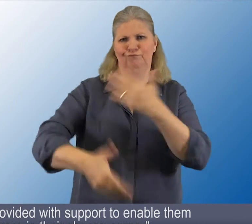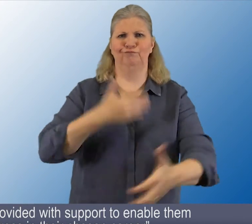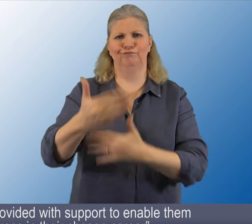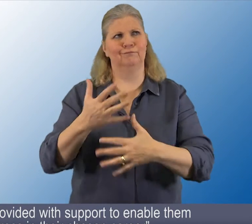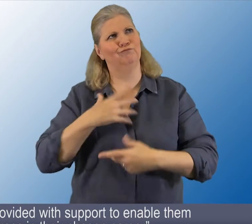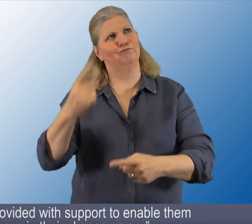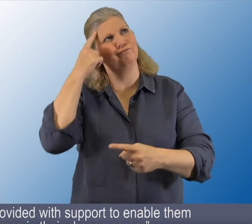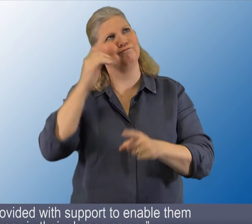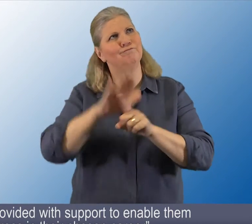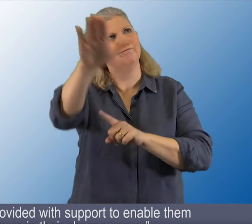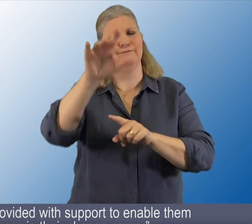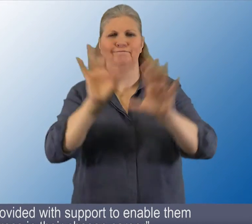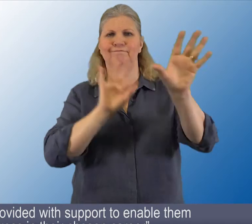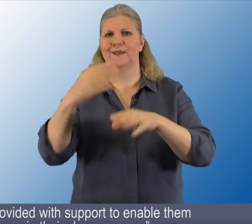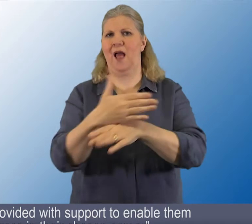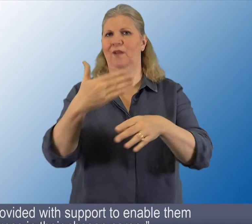enable them to progress in their chosen career.